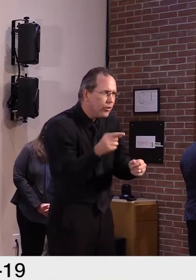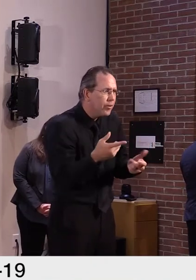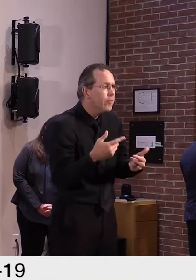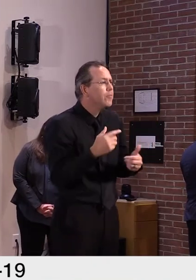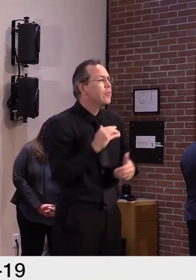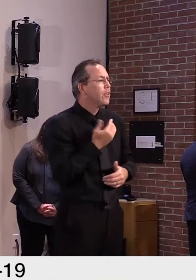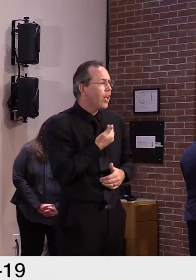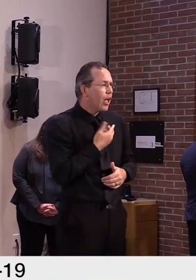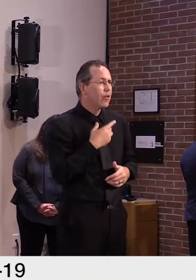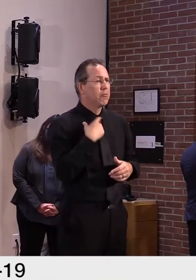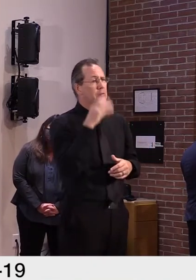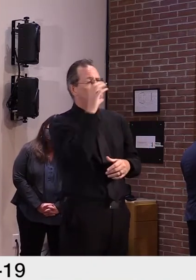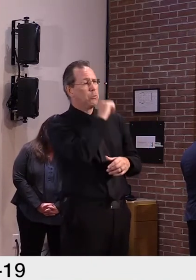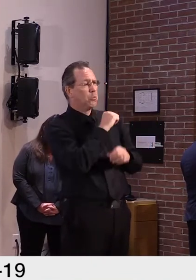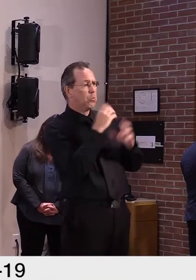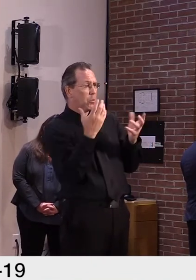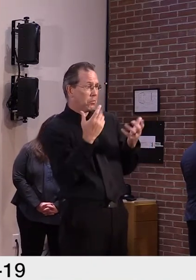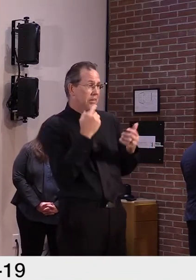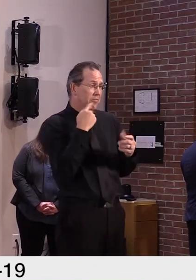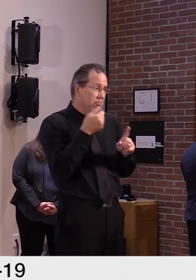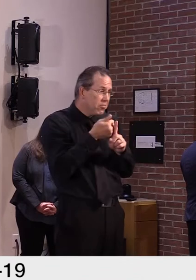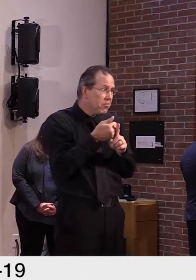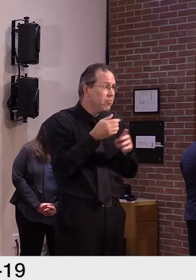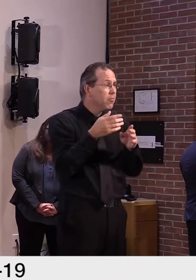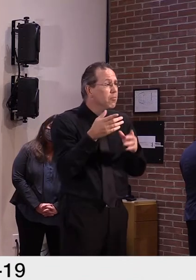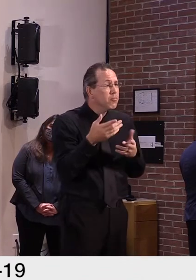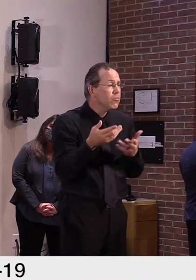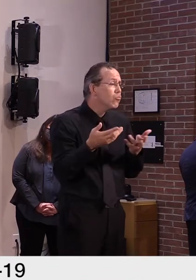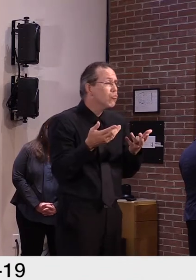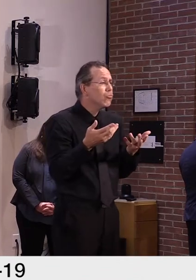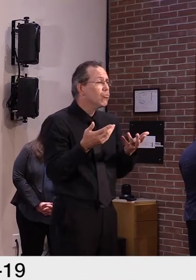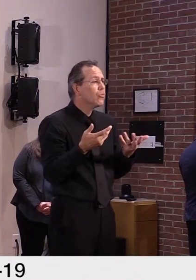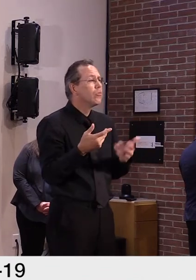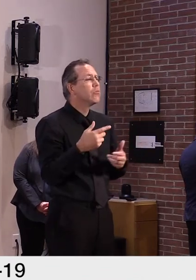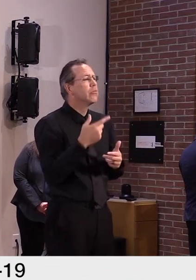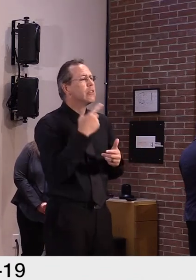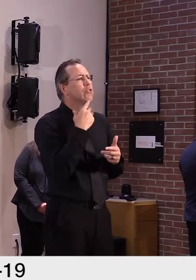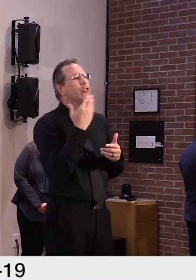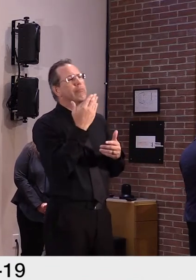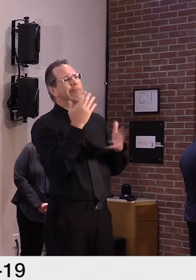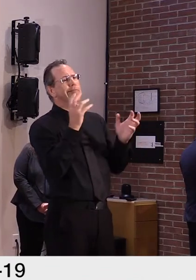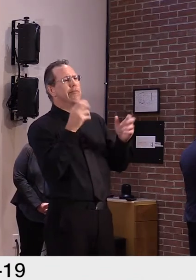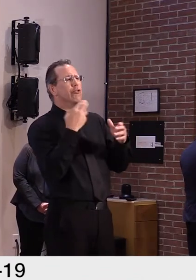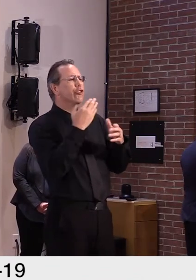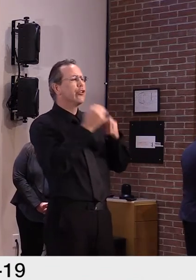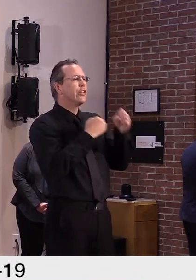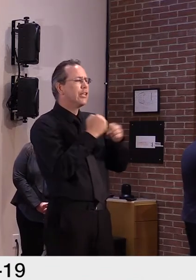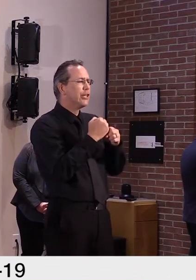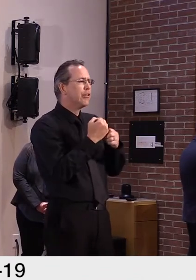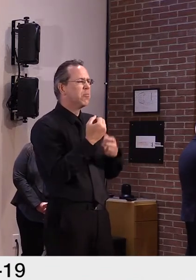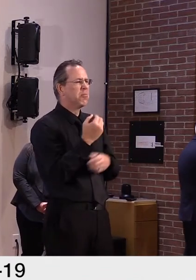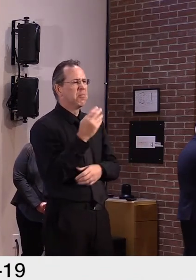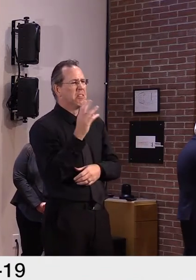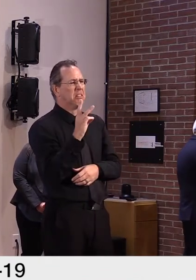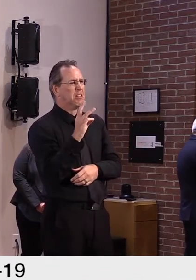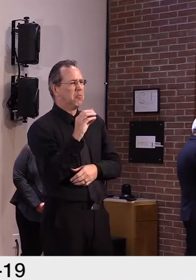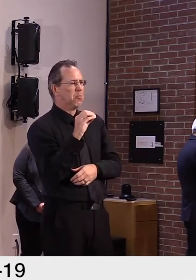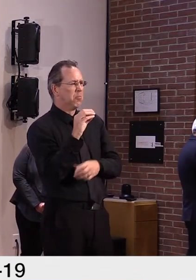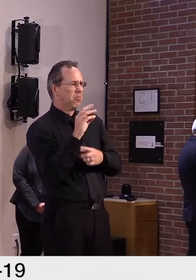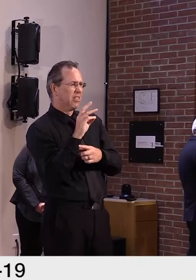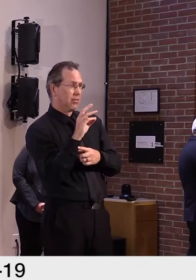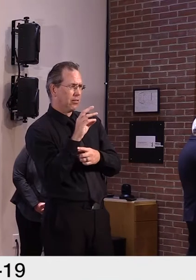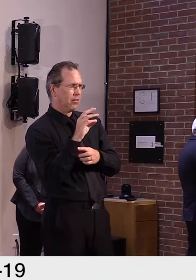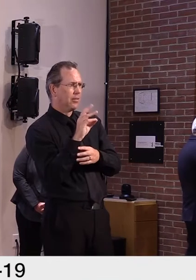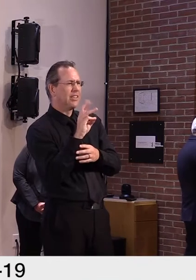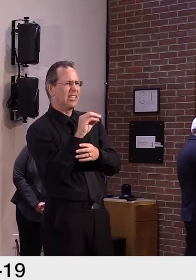of an efficacy rate. And there was, a few years ago, a year that just wasn't